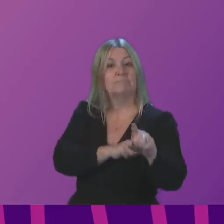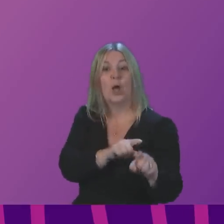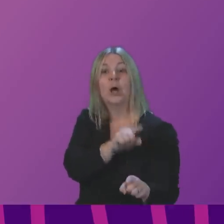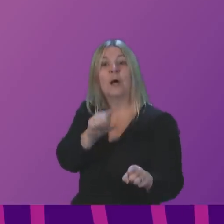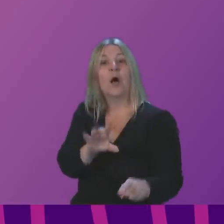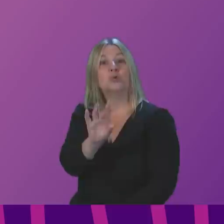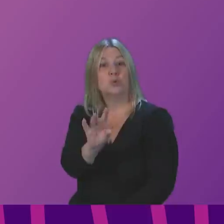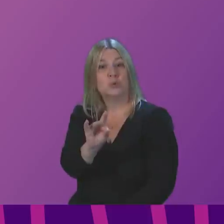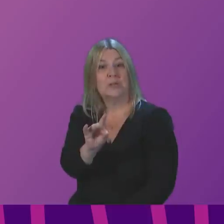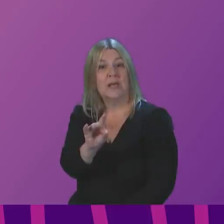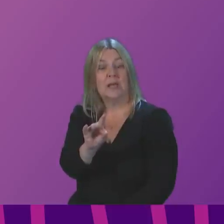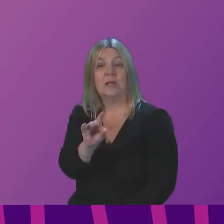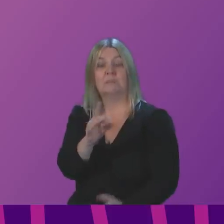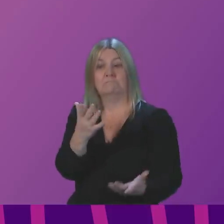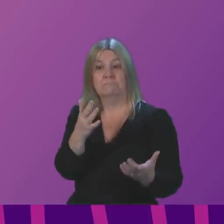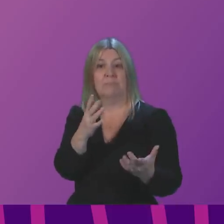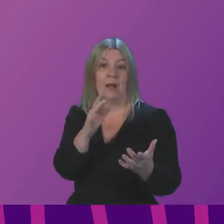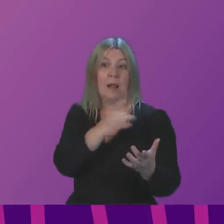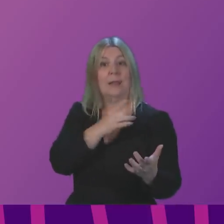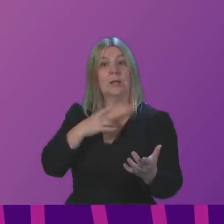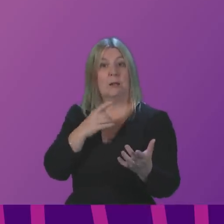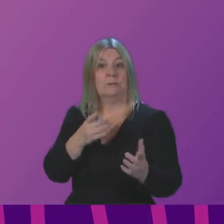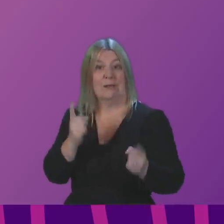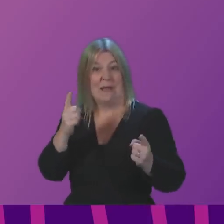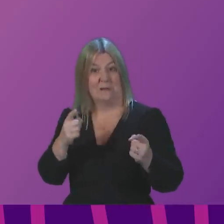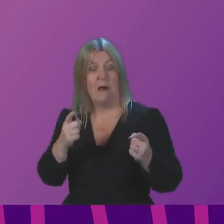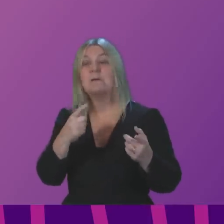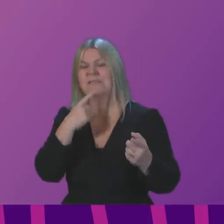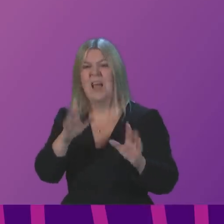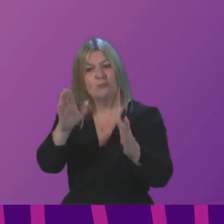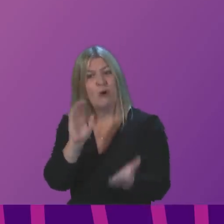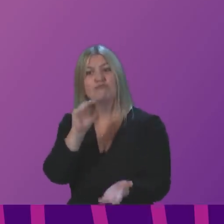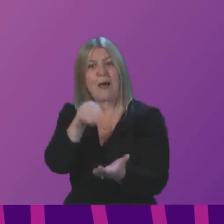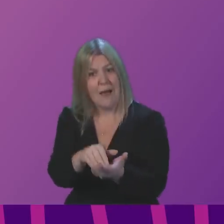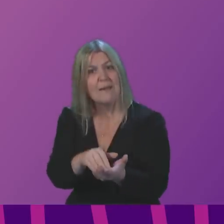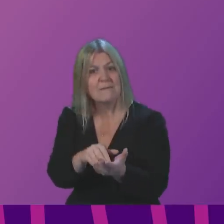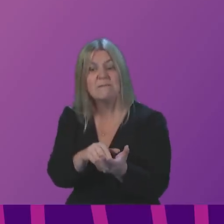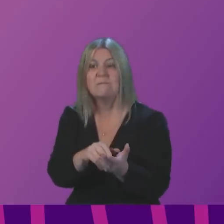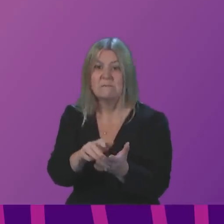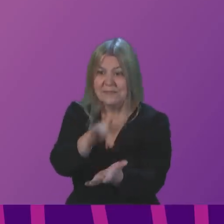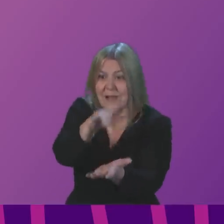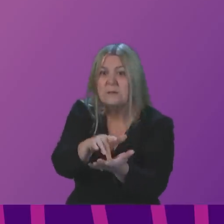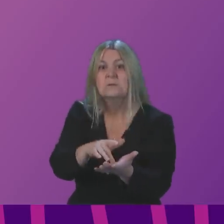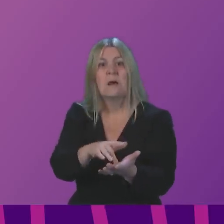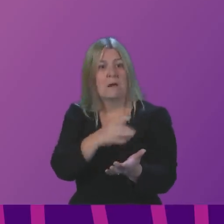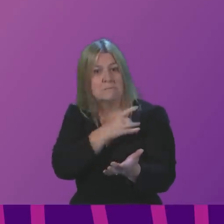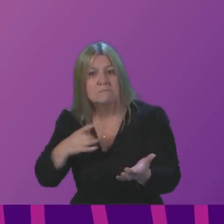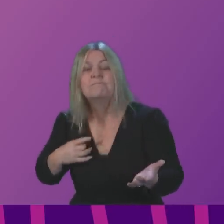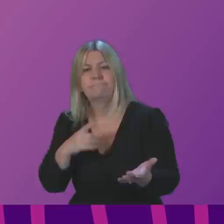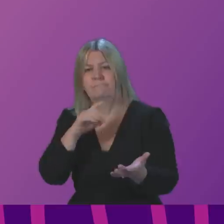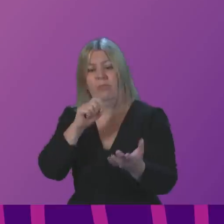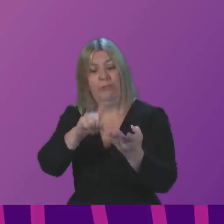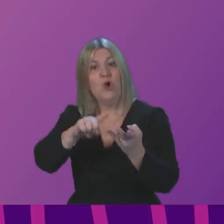director told people on Twitter that if they turn up for a booster, they would get it. And also on Tuesday,